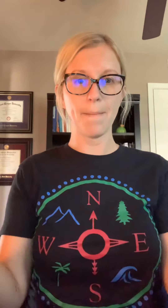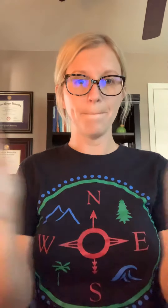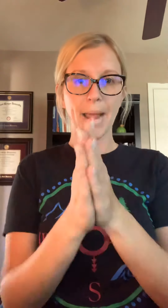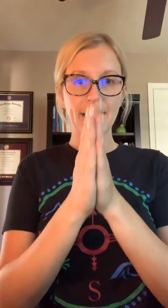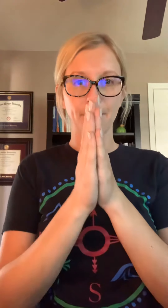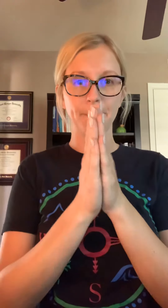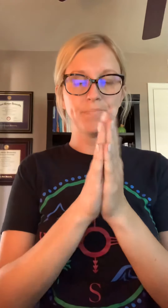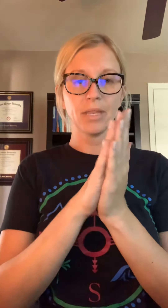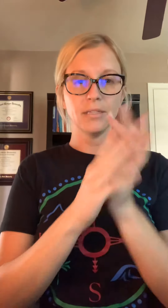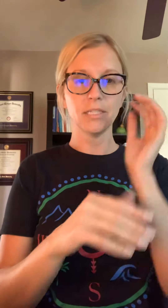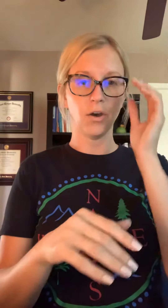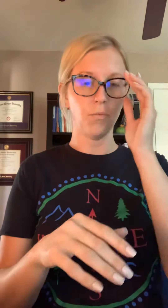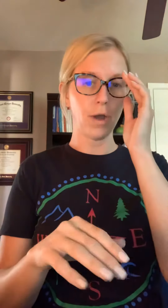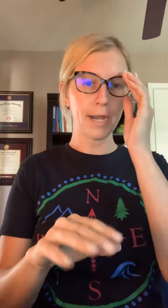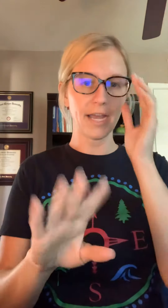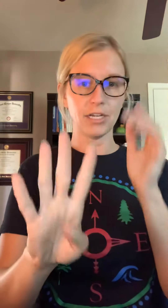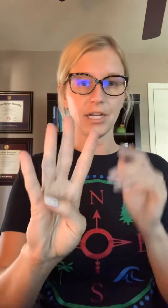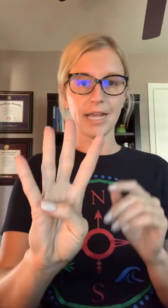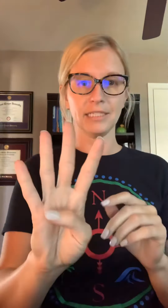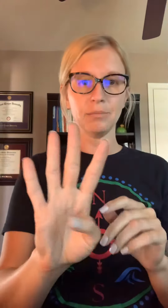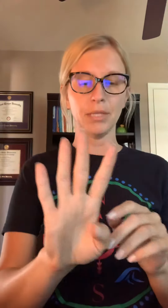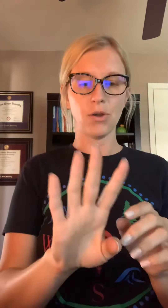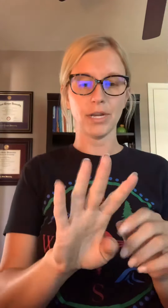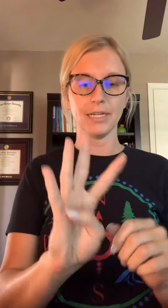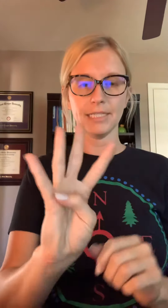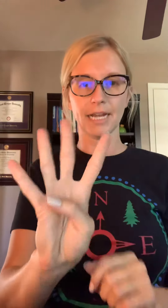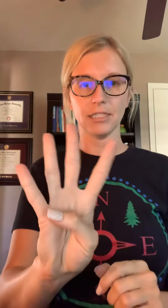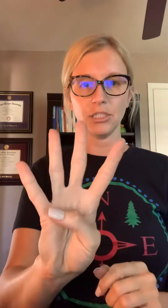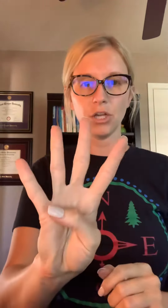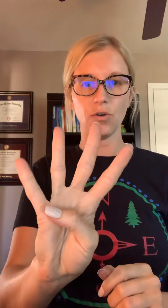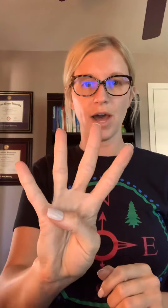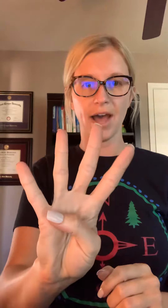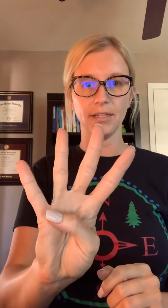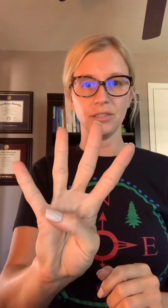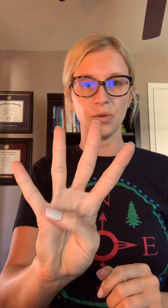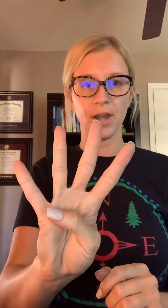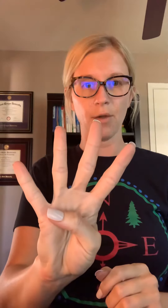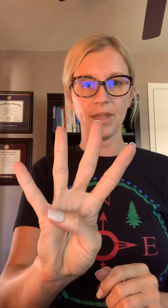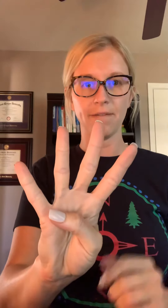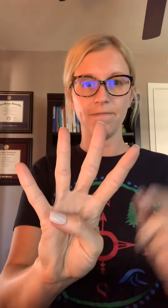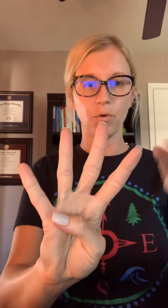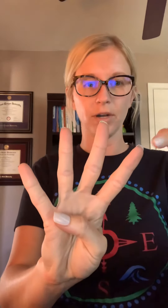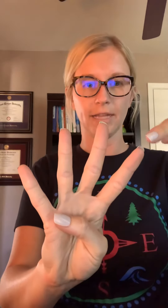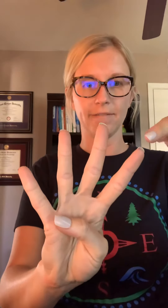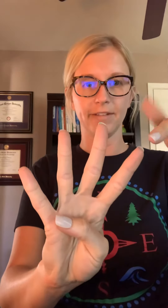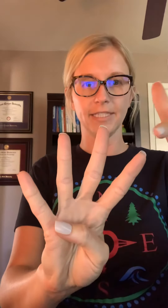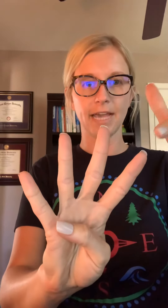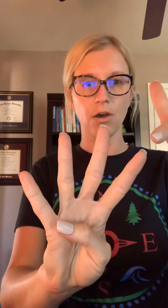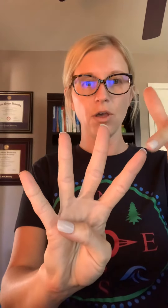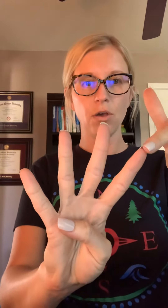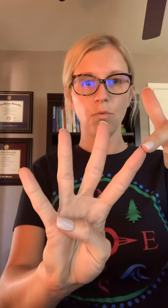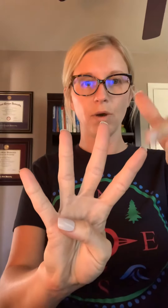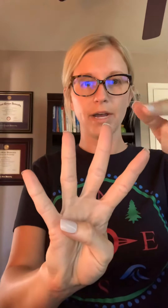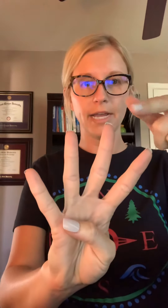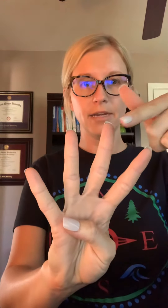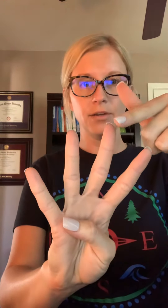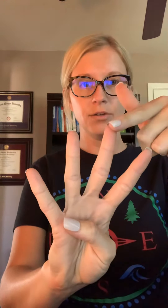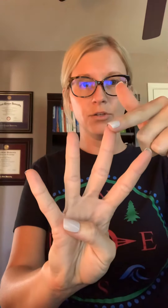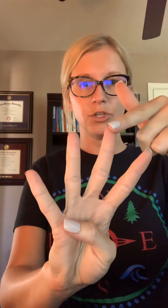BAM! So one hot dog exploded because it got so hot. So now we have four left. Let's count one two